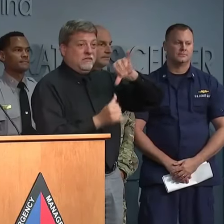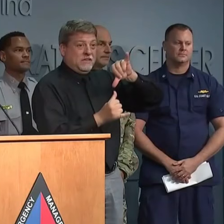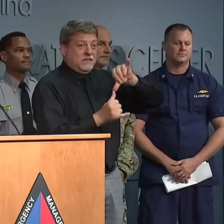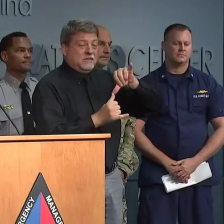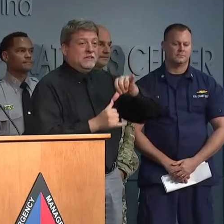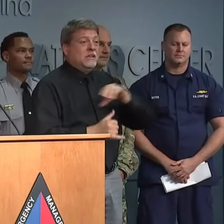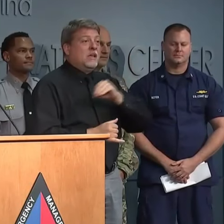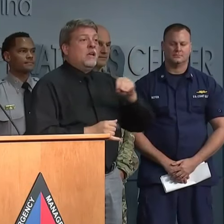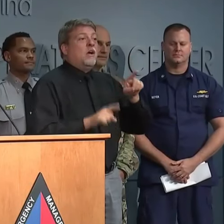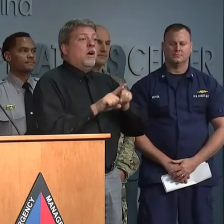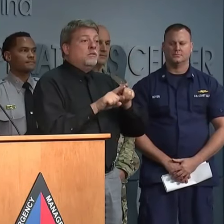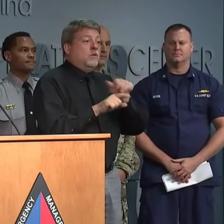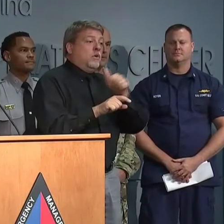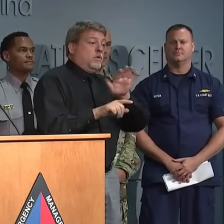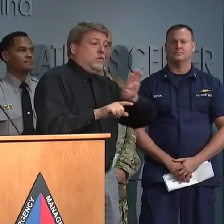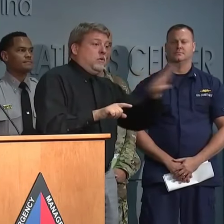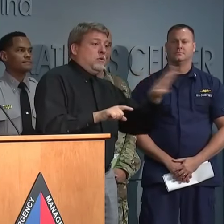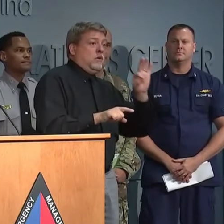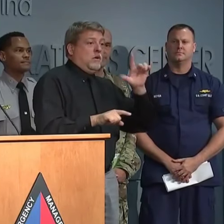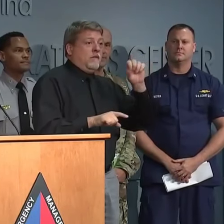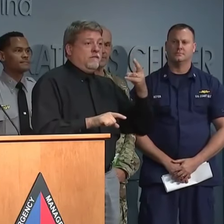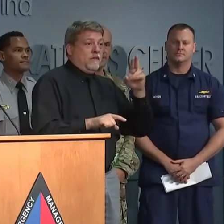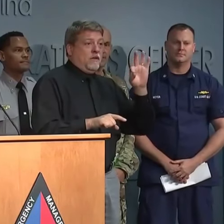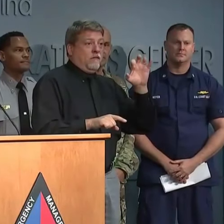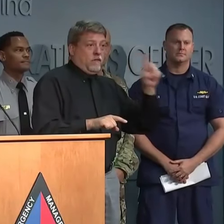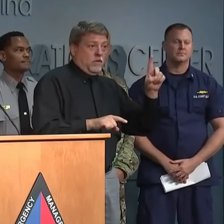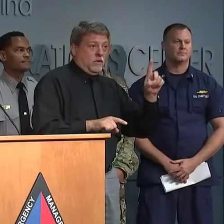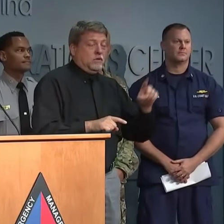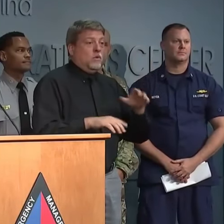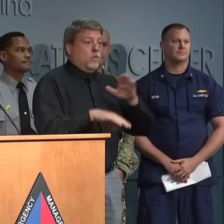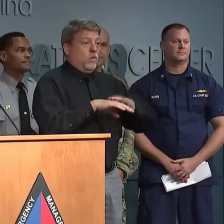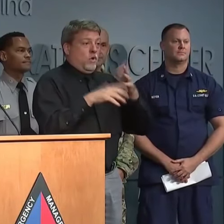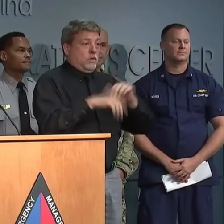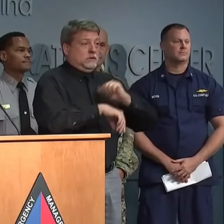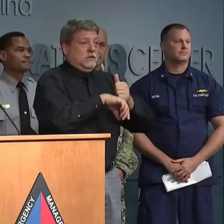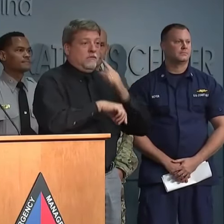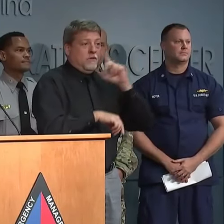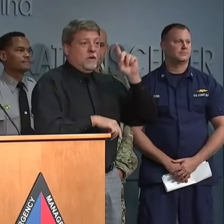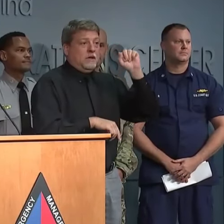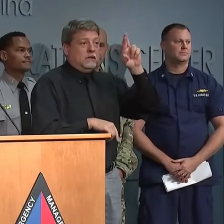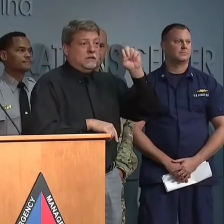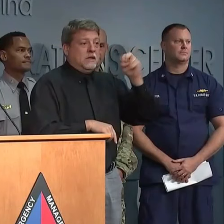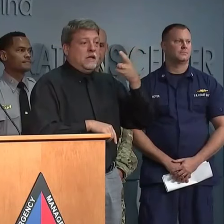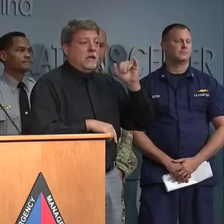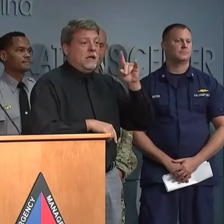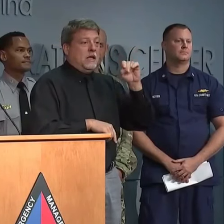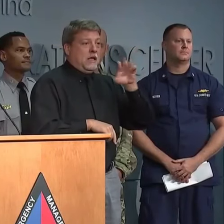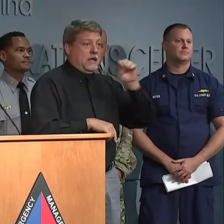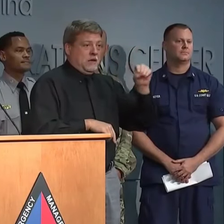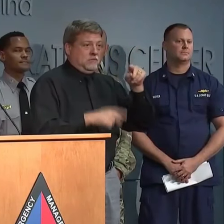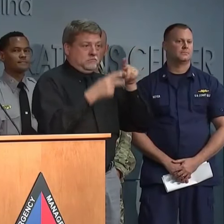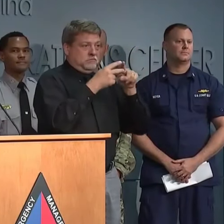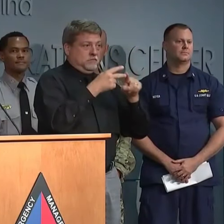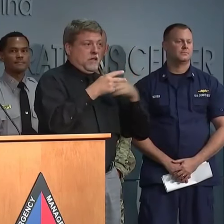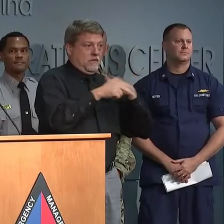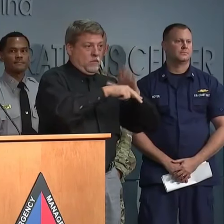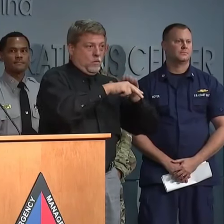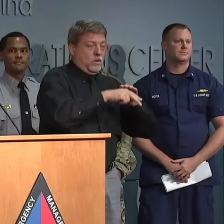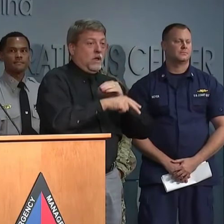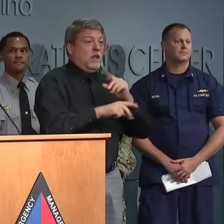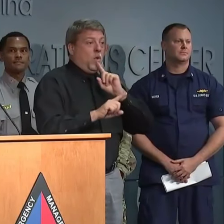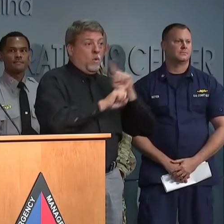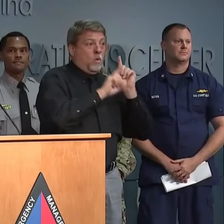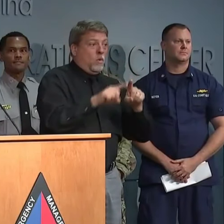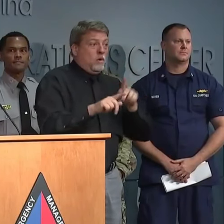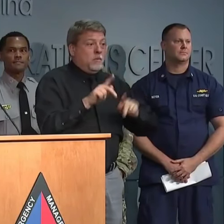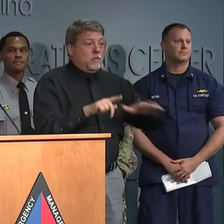emergencies have been issued for dare and hide counties. And officials are telling people to get to the highest